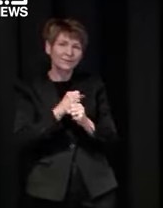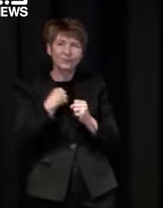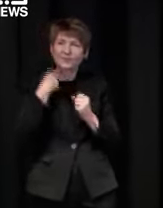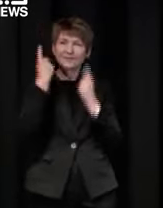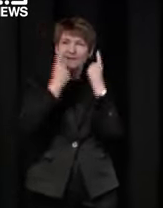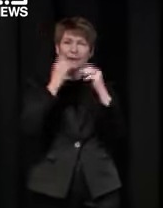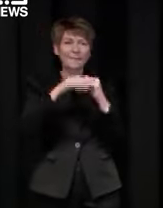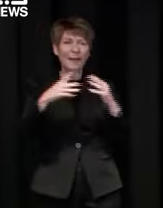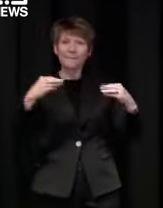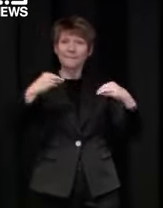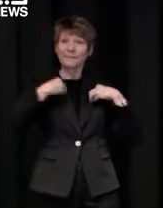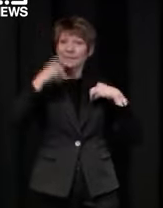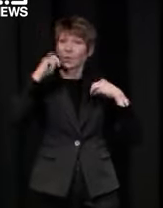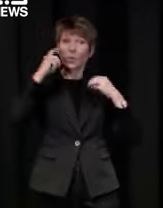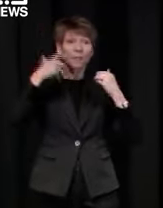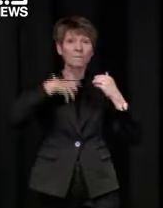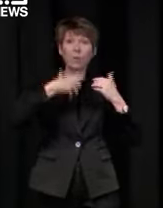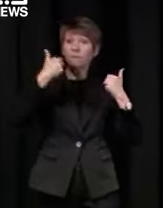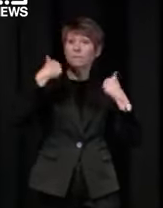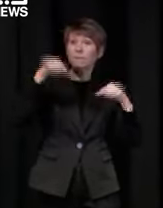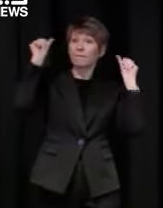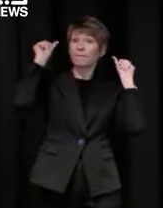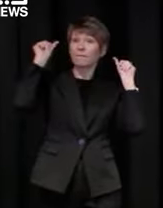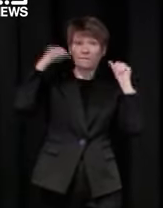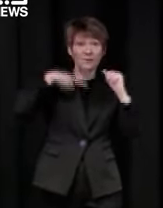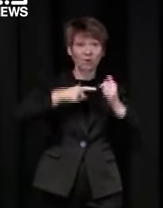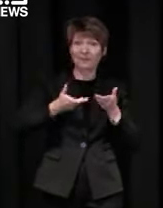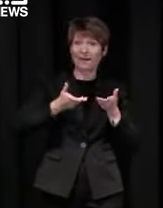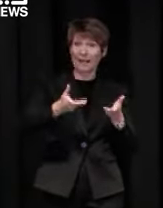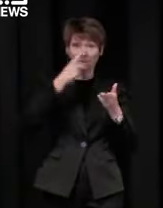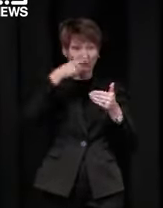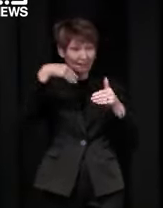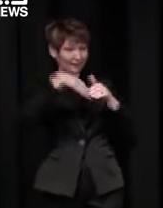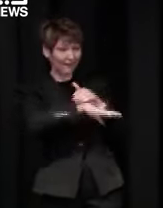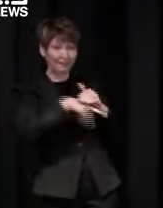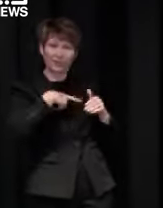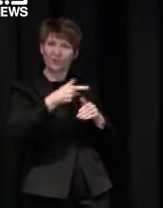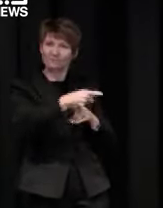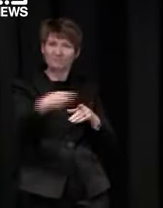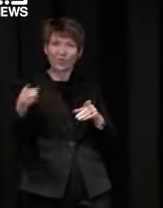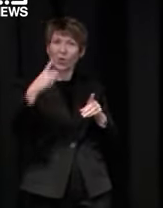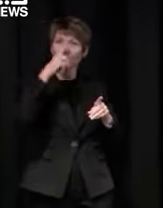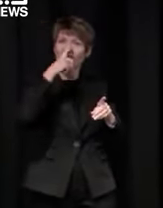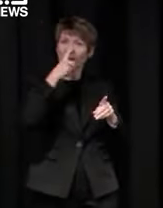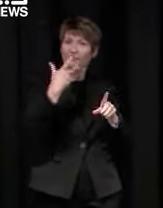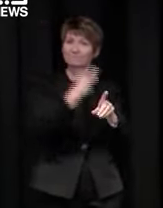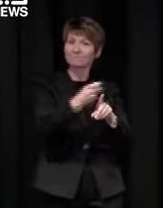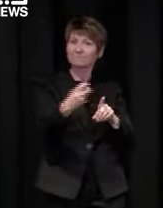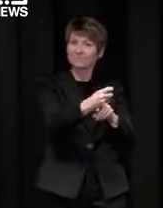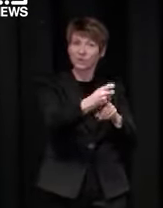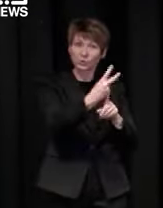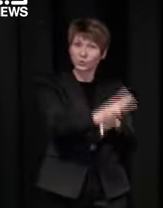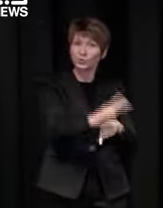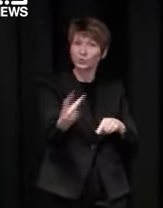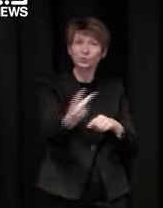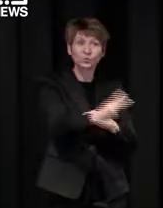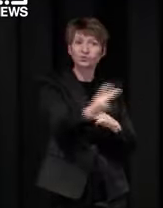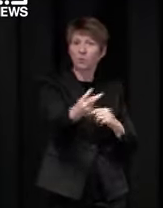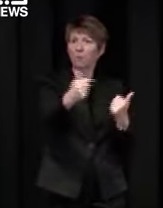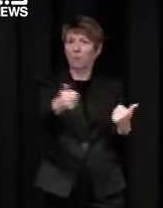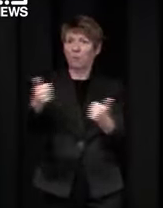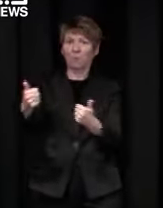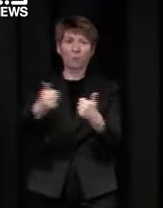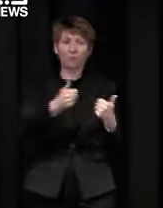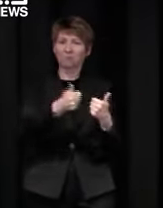for businesses how it works for individuals how it works for community organizations so we're going to be